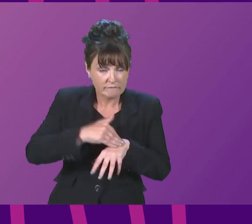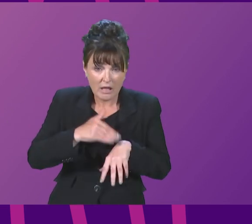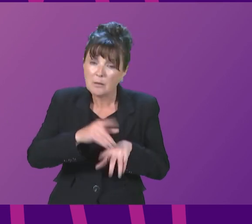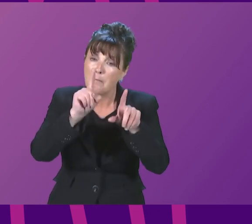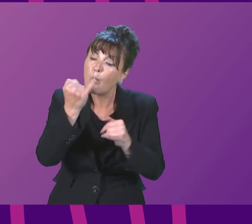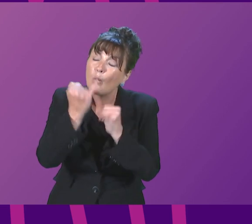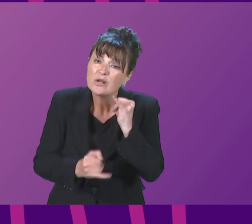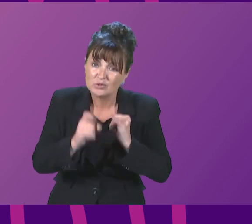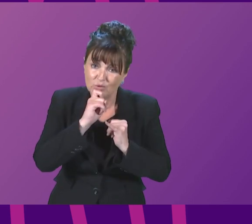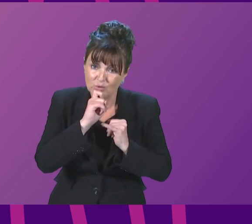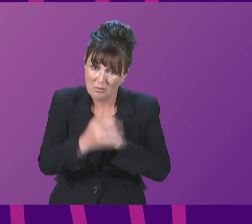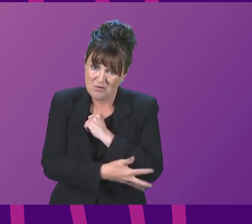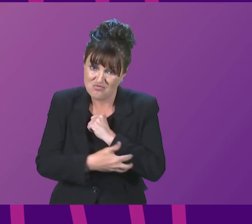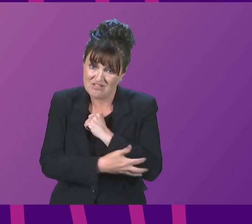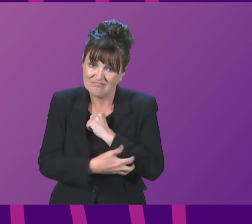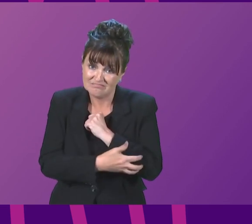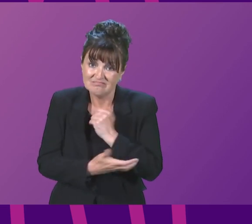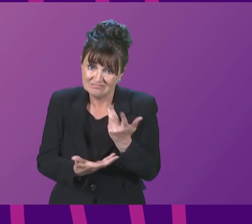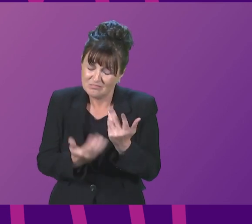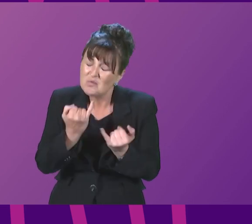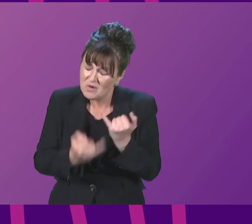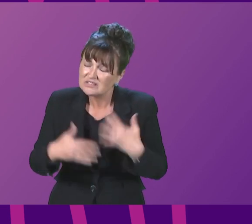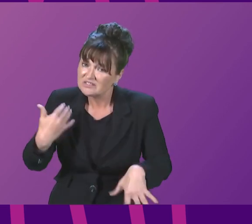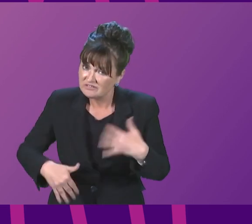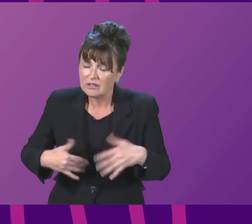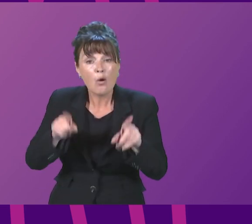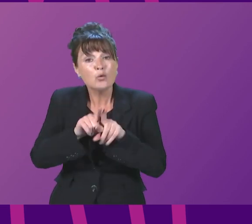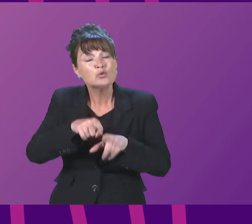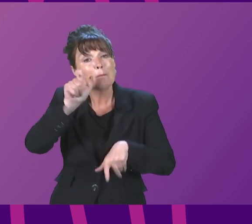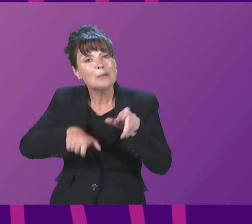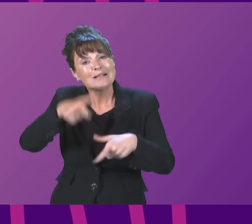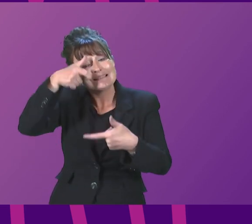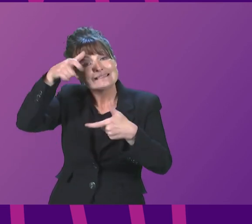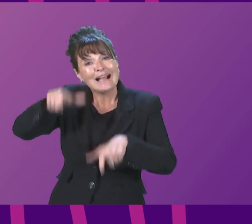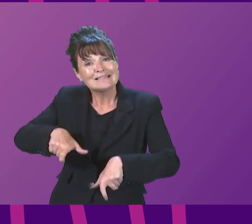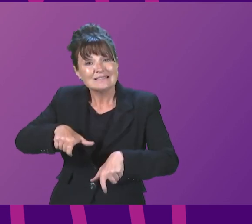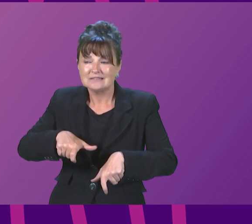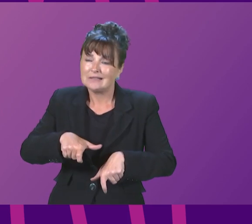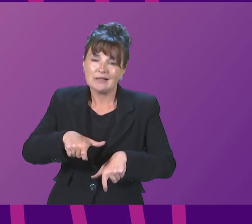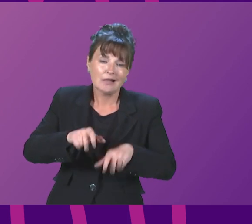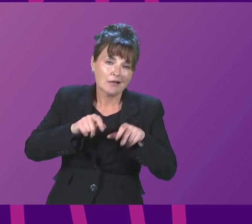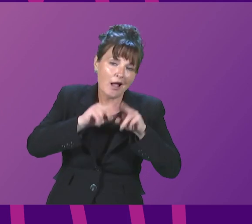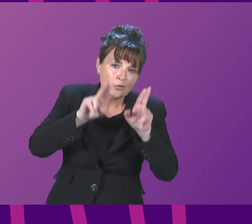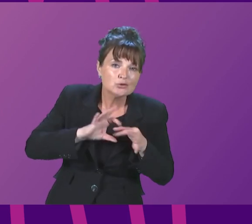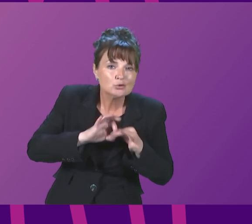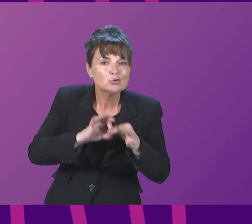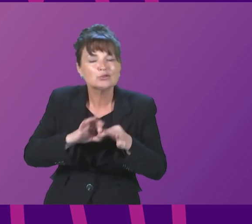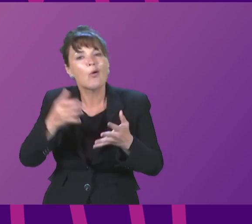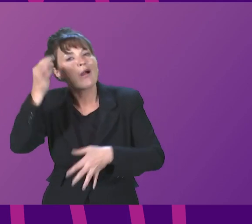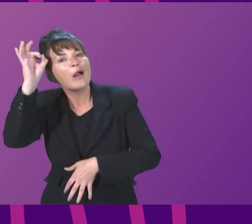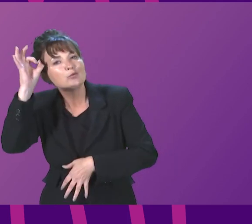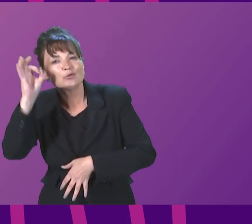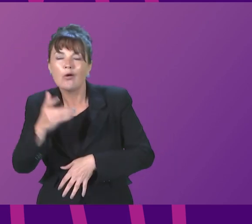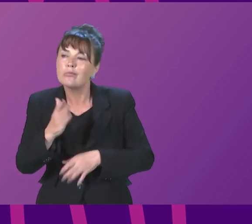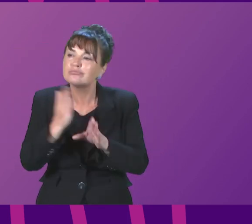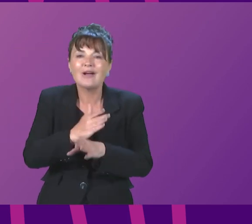and that of course can include tenants therefore as announced this week we will introduce emergency legislation to deliver a moratorium on